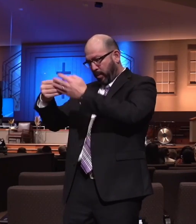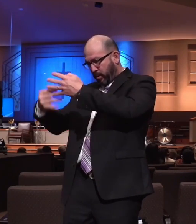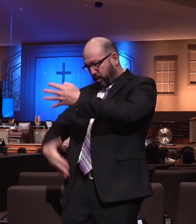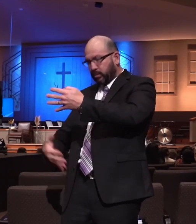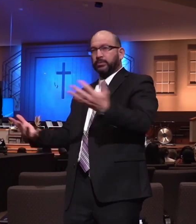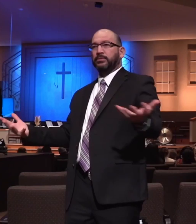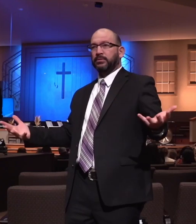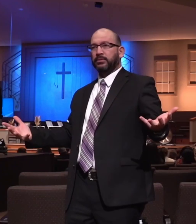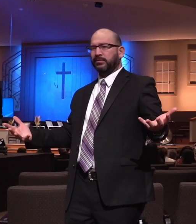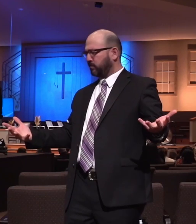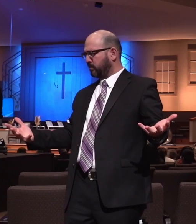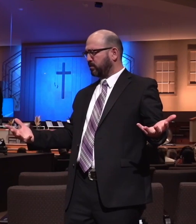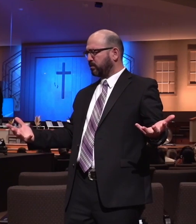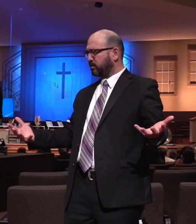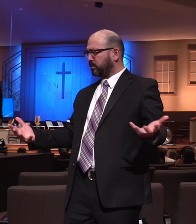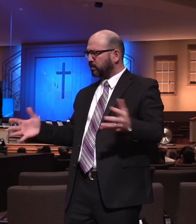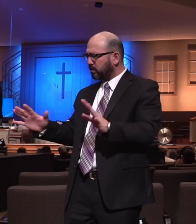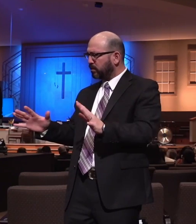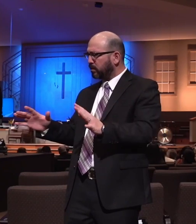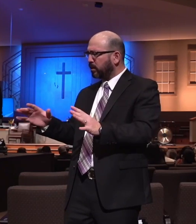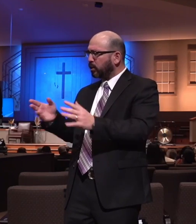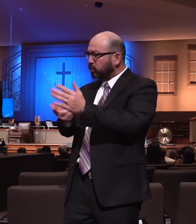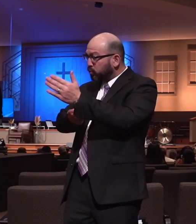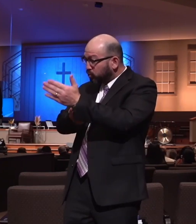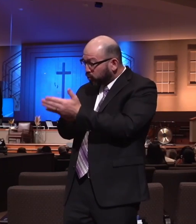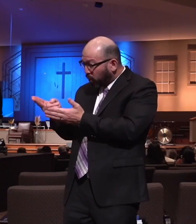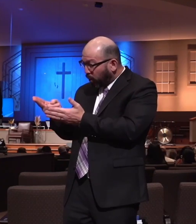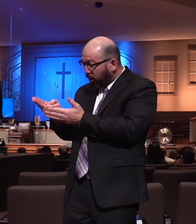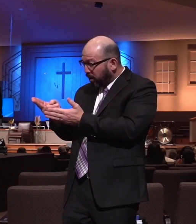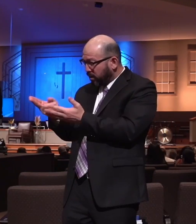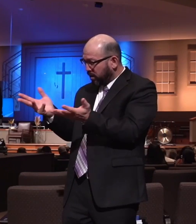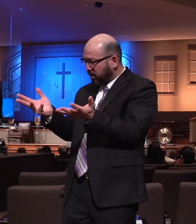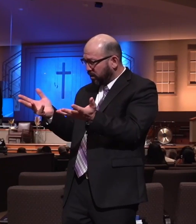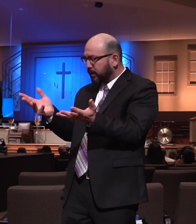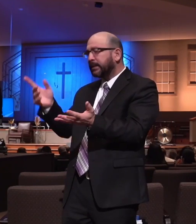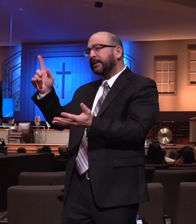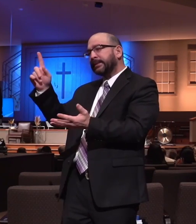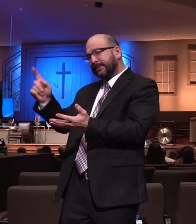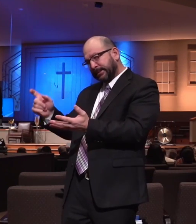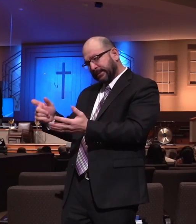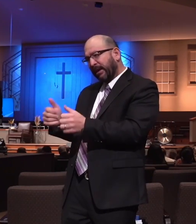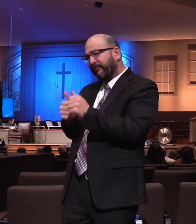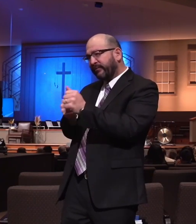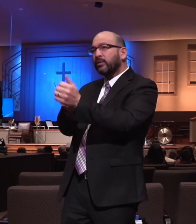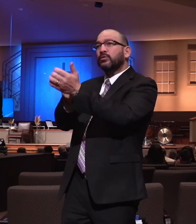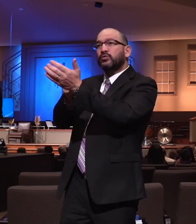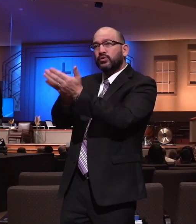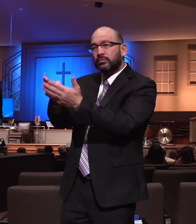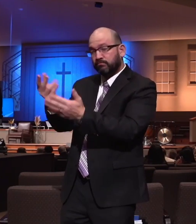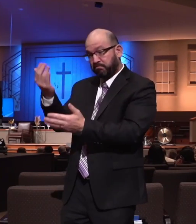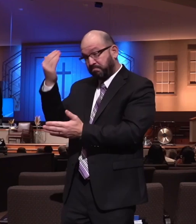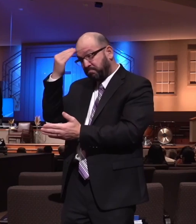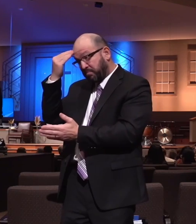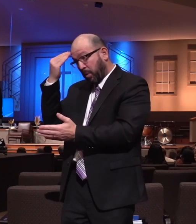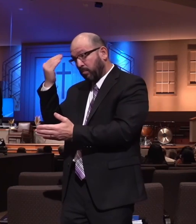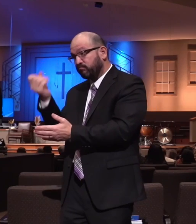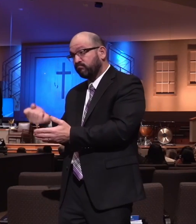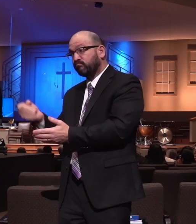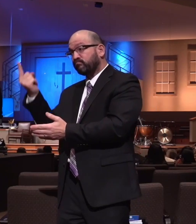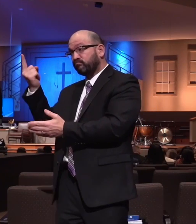And when someone is walking in truth, when your teenager is walking in truth, it means that they're discerning. They can tell the devil's tricking